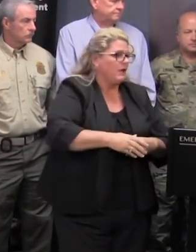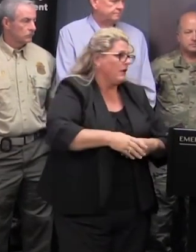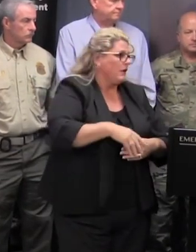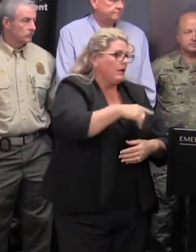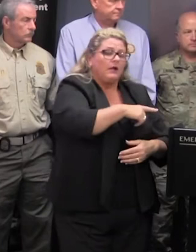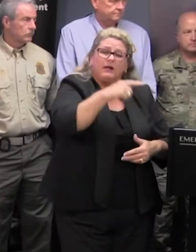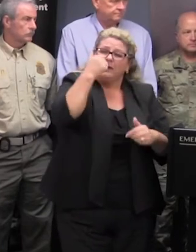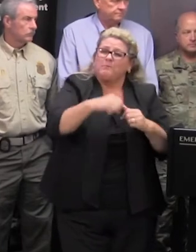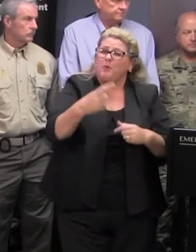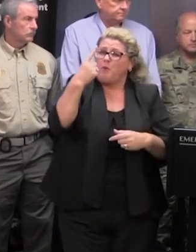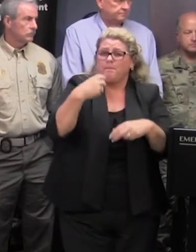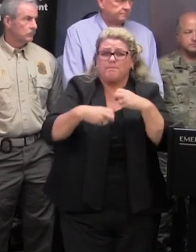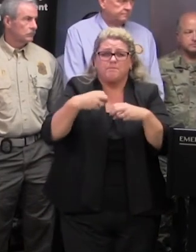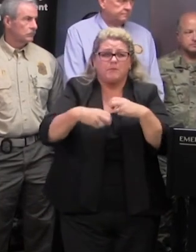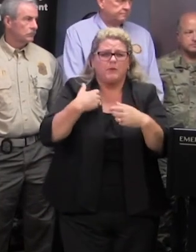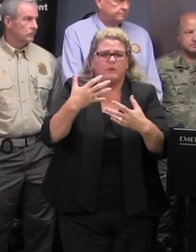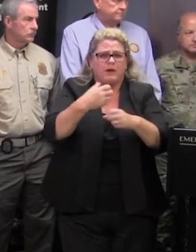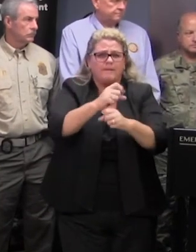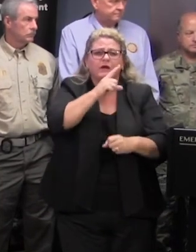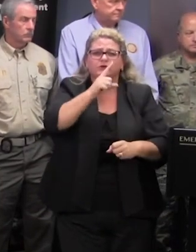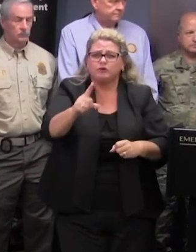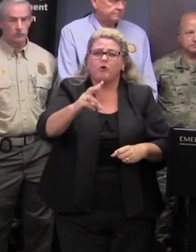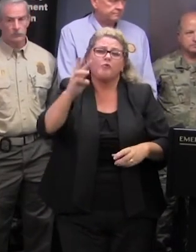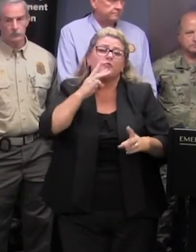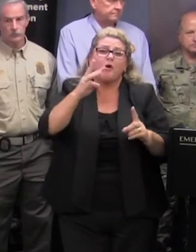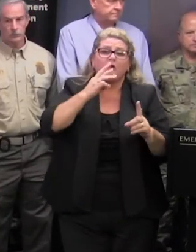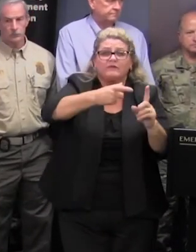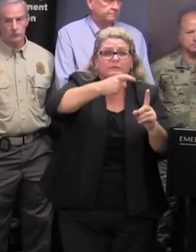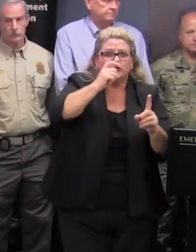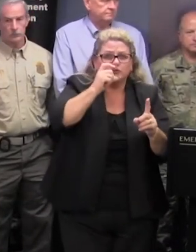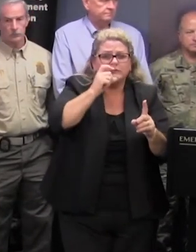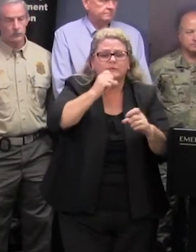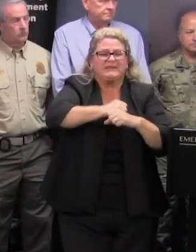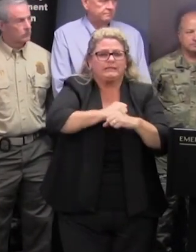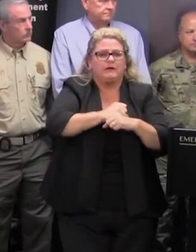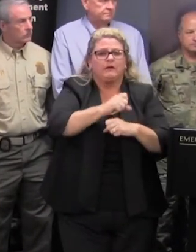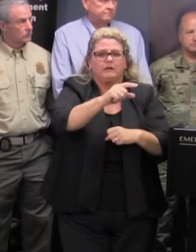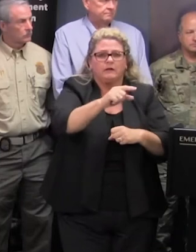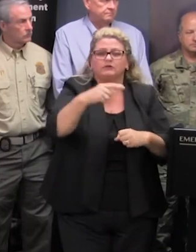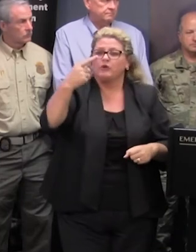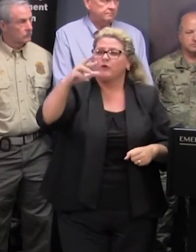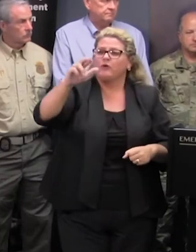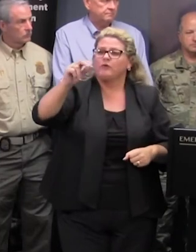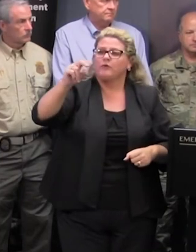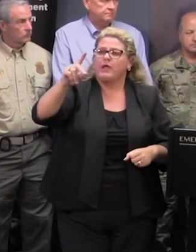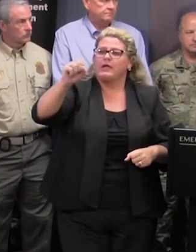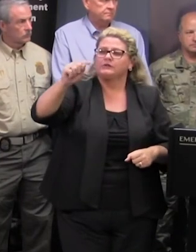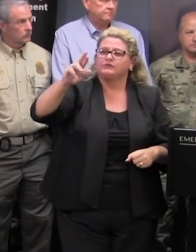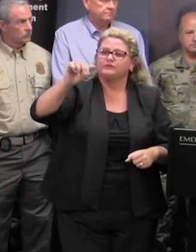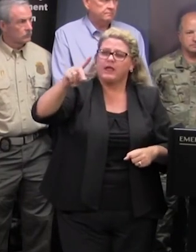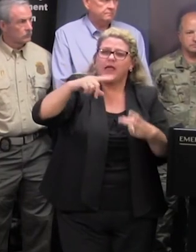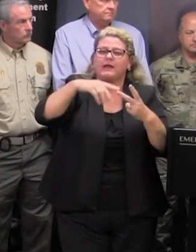course one of the issues is making sure that no drinking water sources are impacted so both the grand strand water and sewer authority and